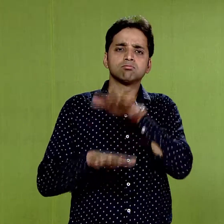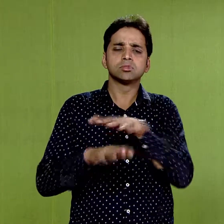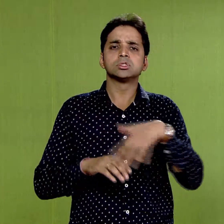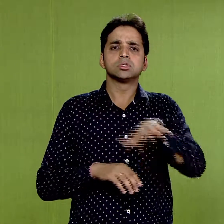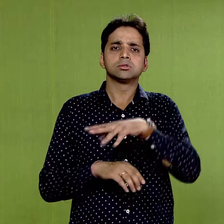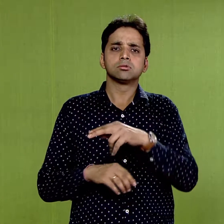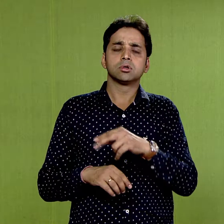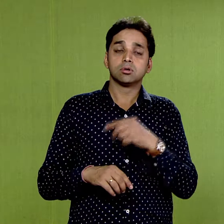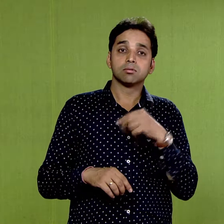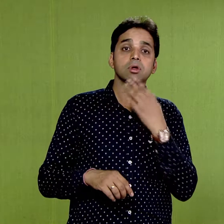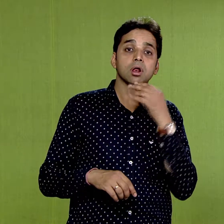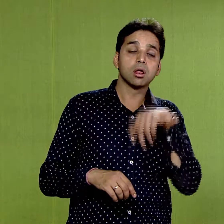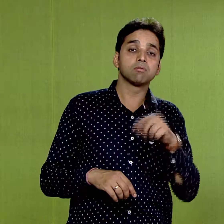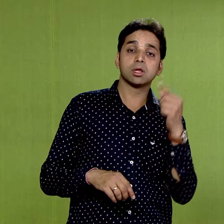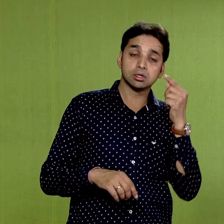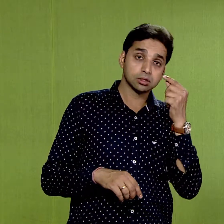issue in any kind of paintings.